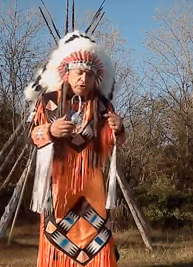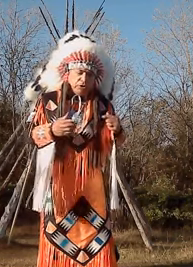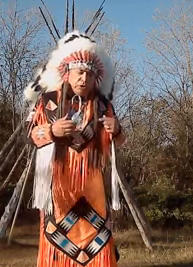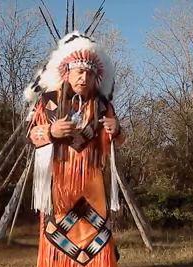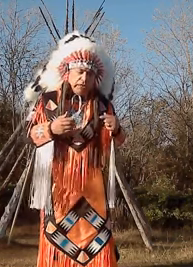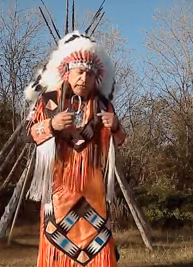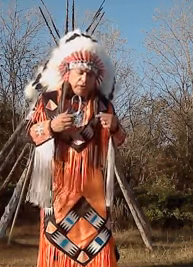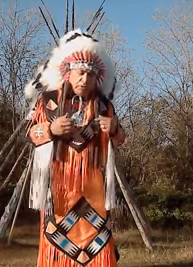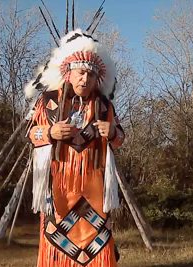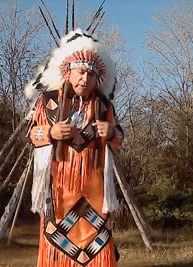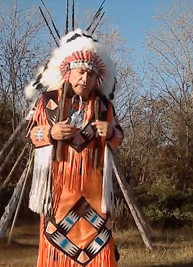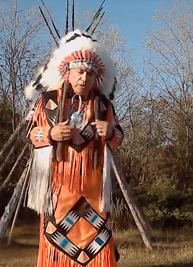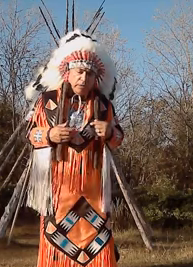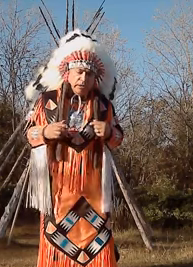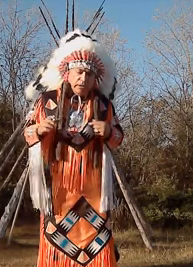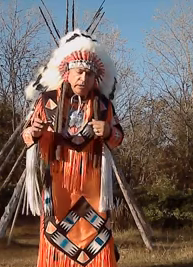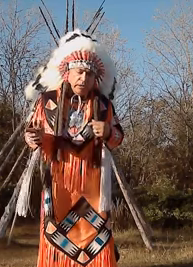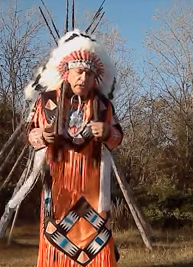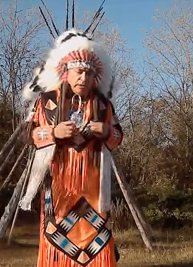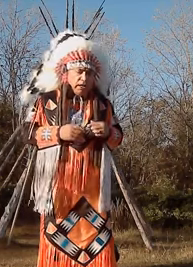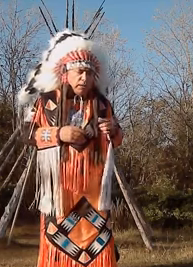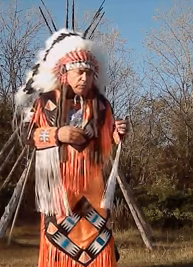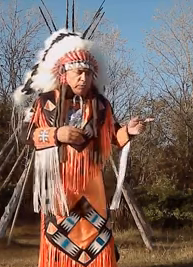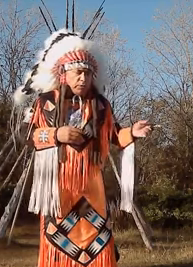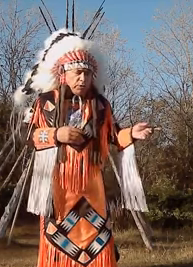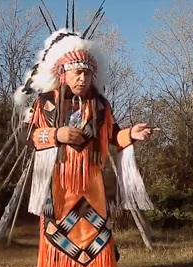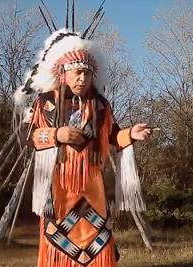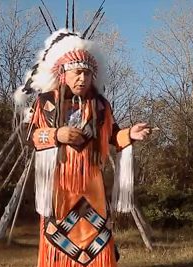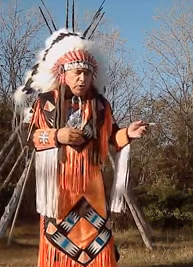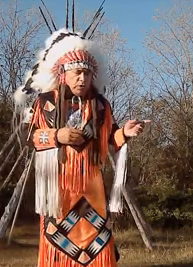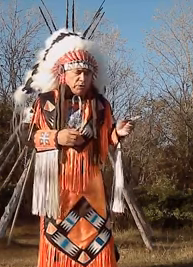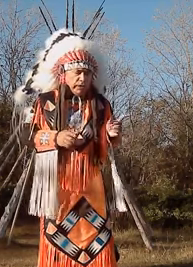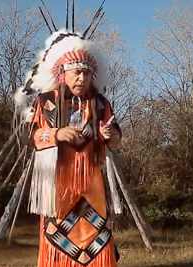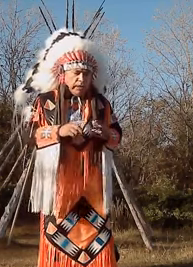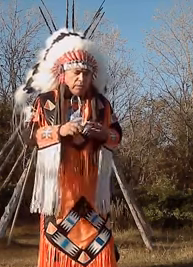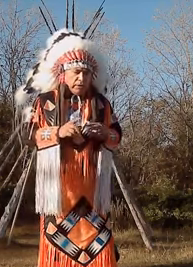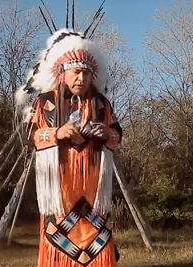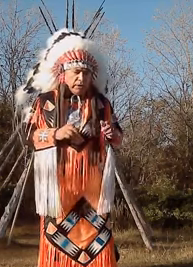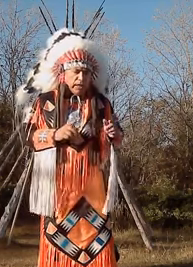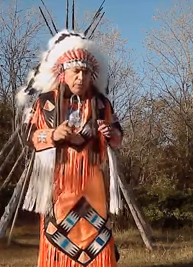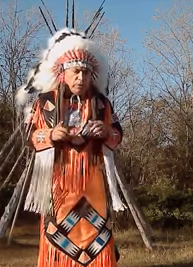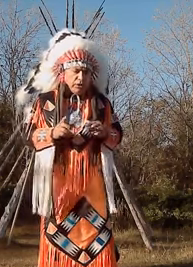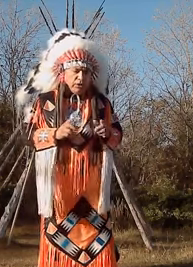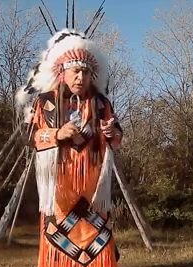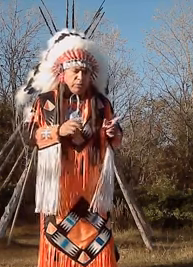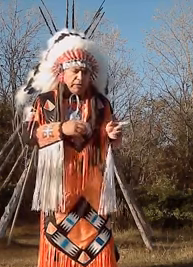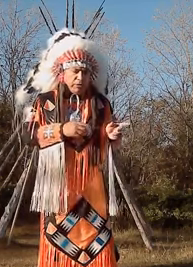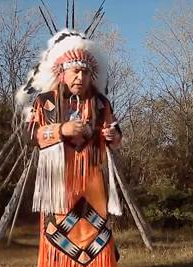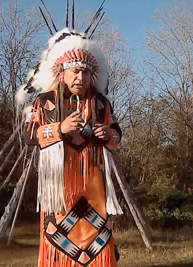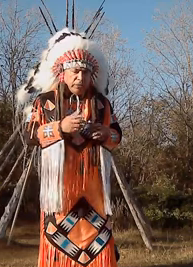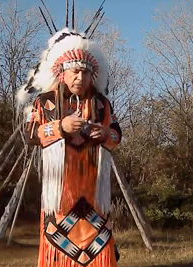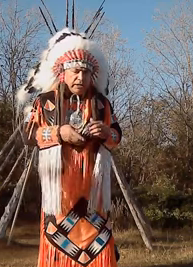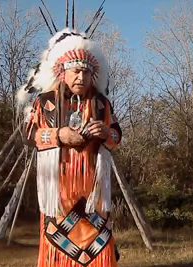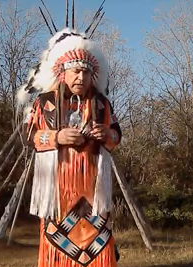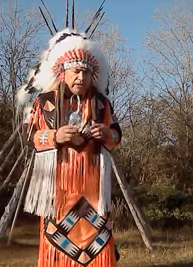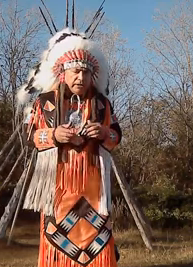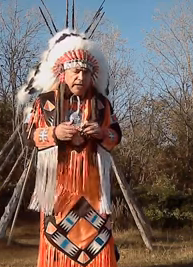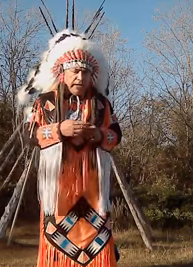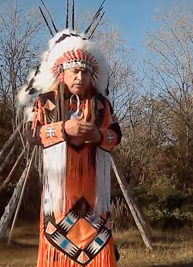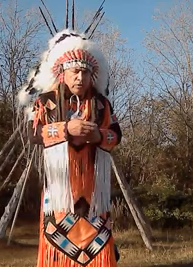use that and impart that to me. A lot of times when we were doing shows, he would tell me what to do by directing me with his hands. And I had to